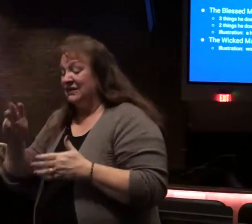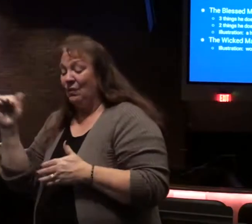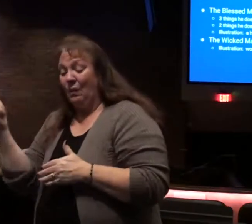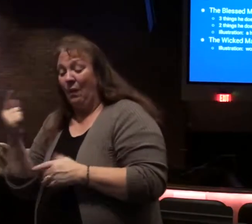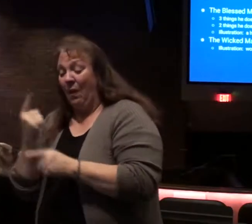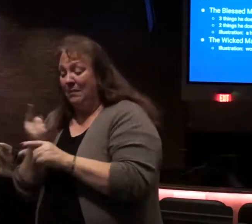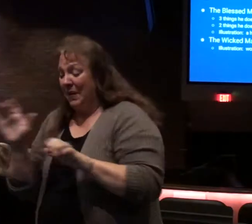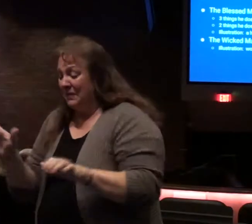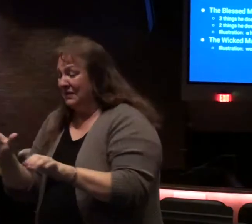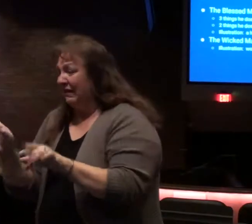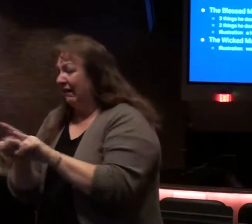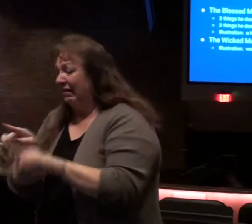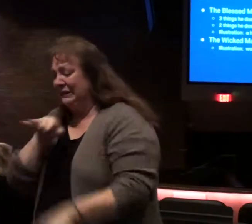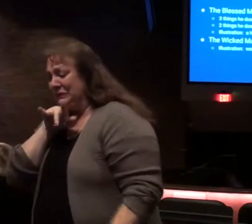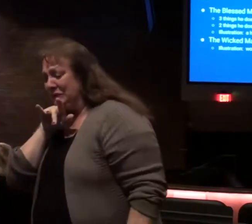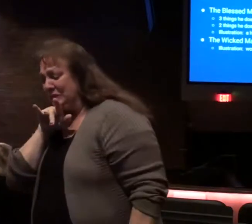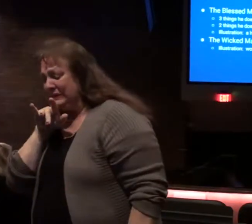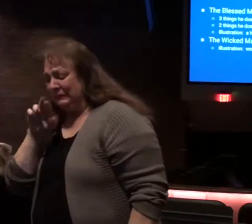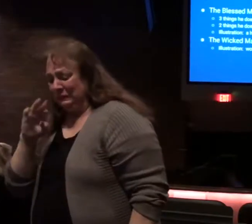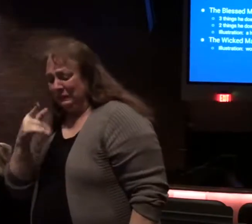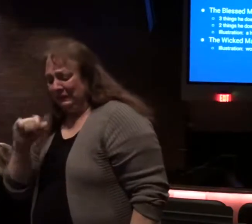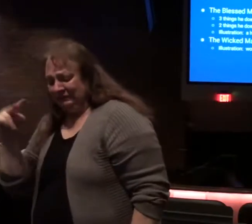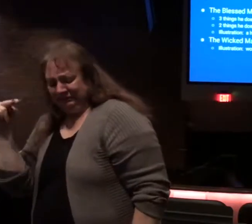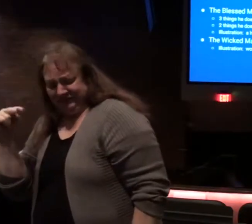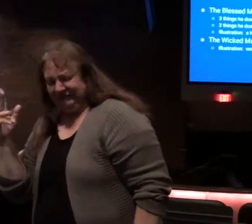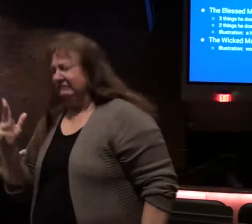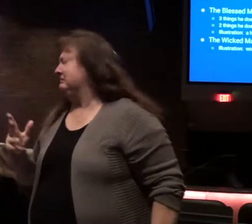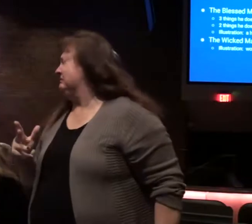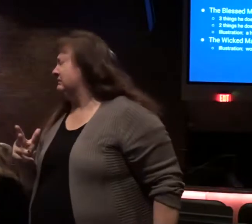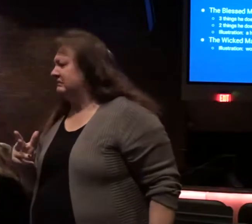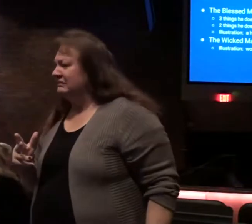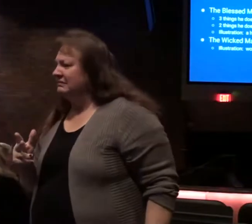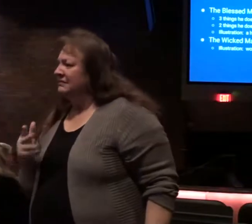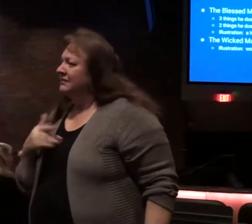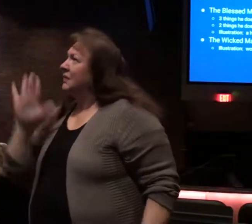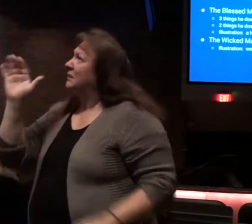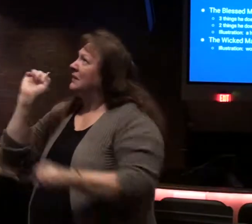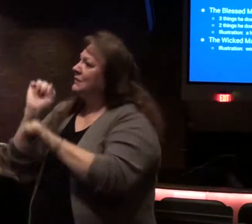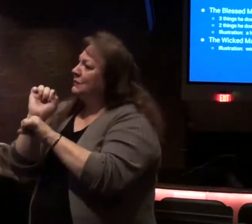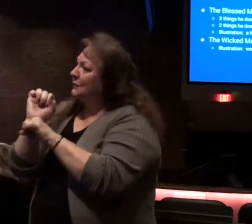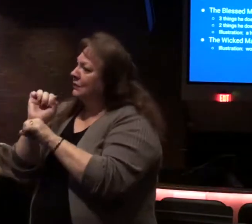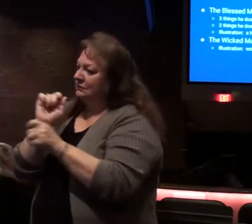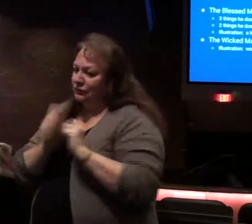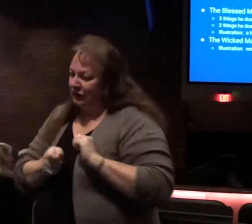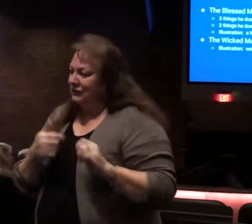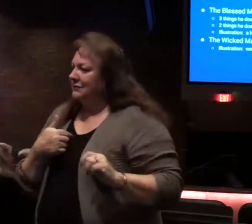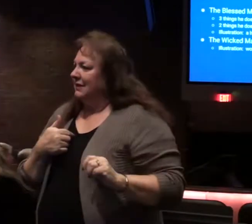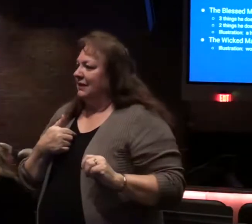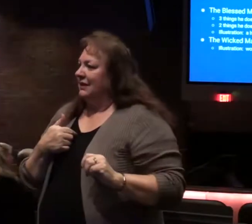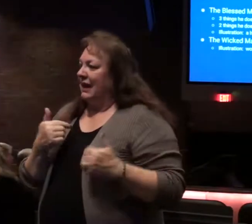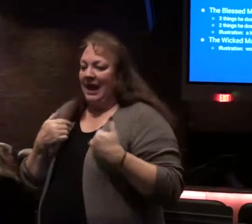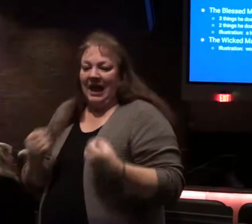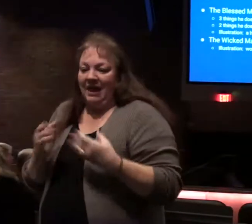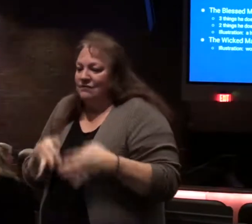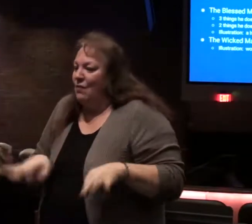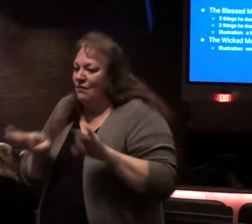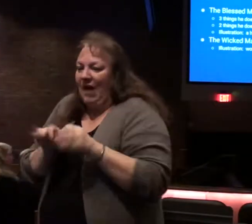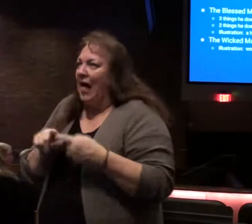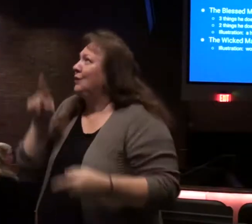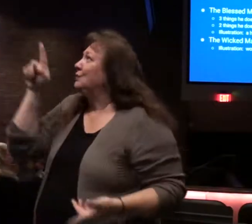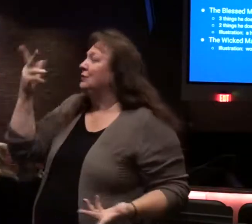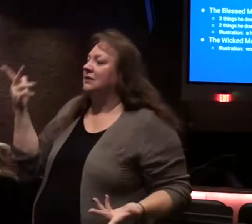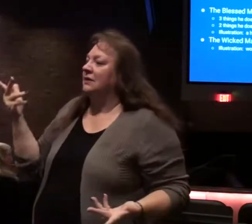righteous deeds are like tilting garments in his side on our own apart from his work and life we're not of great value to the Lord